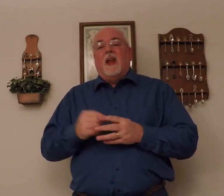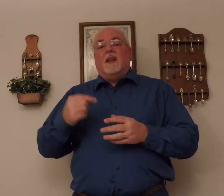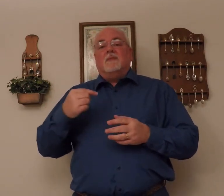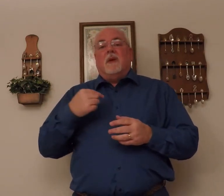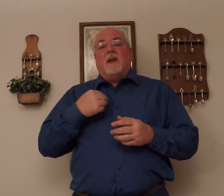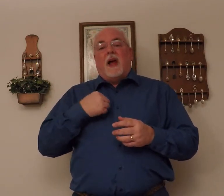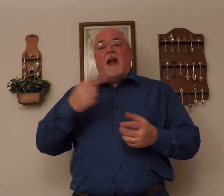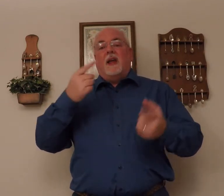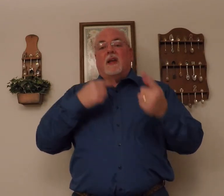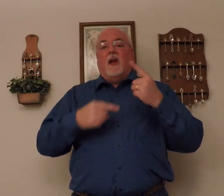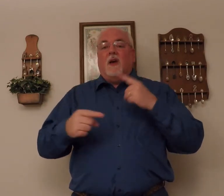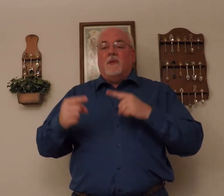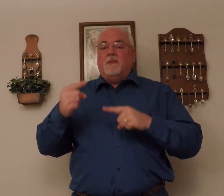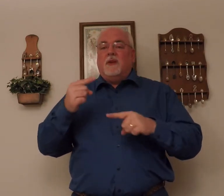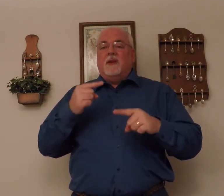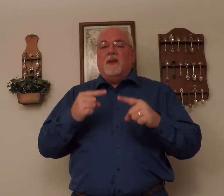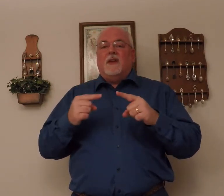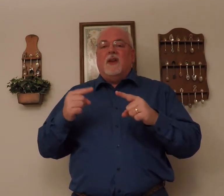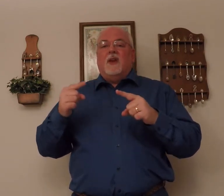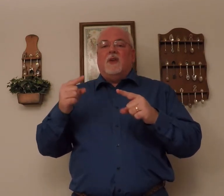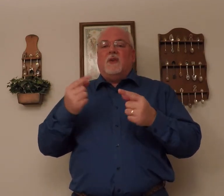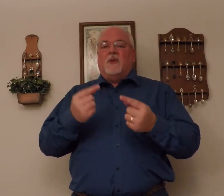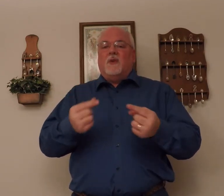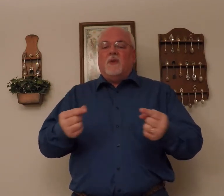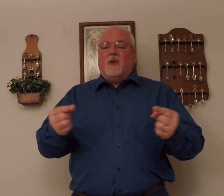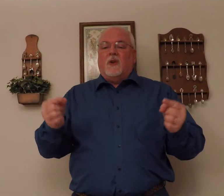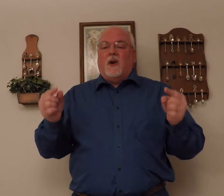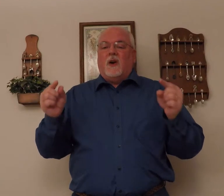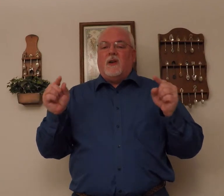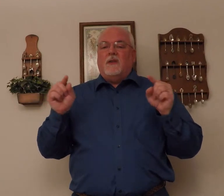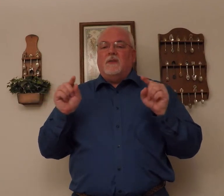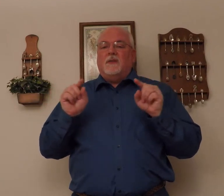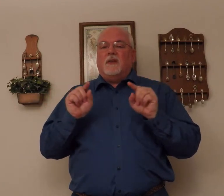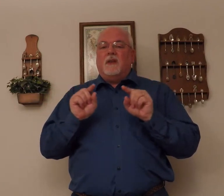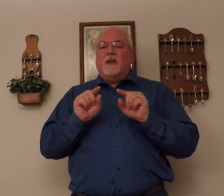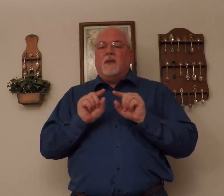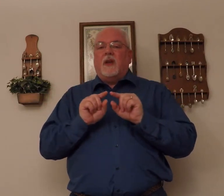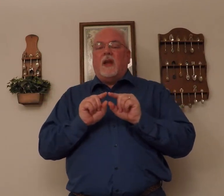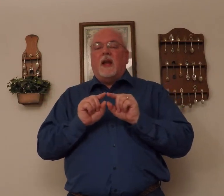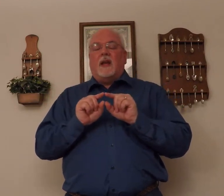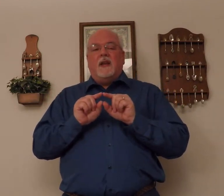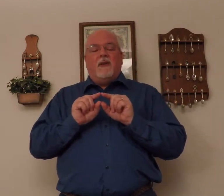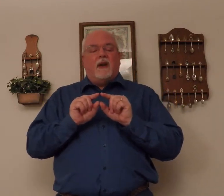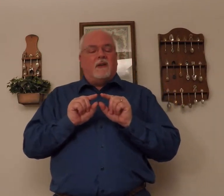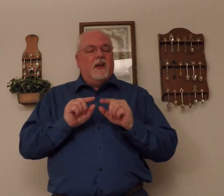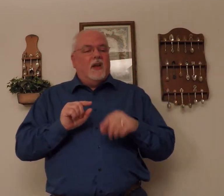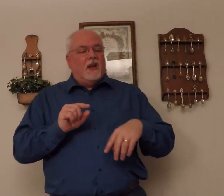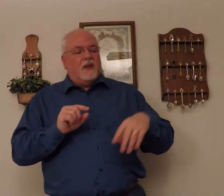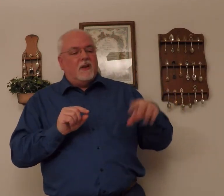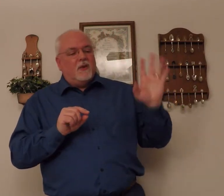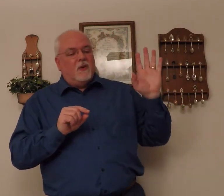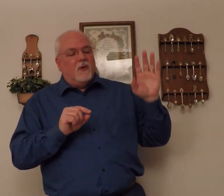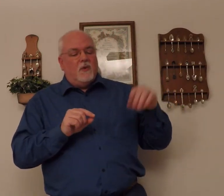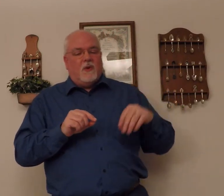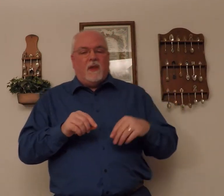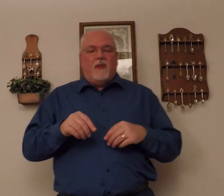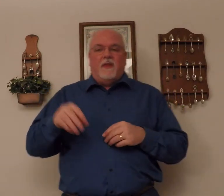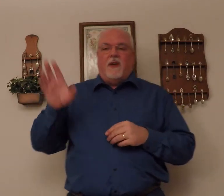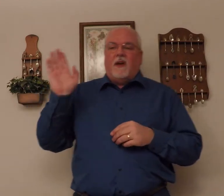But I come. Come. To the garden. Okay. And I leave out to and the.